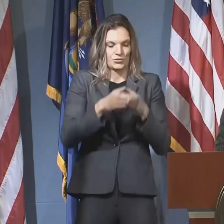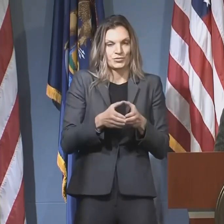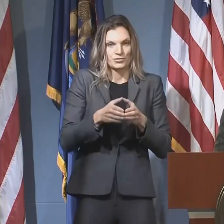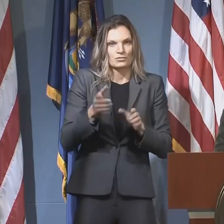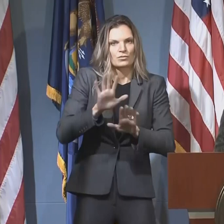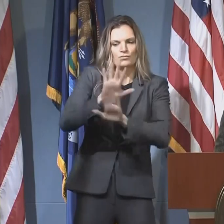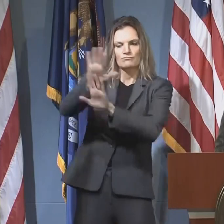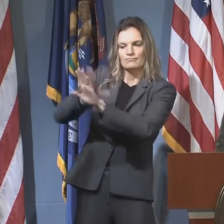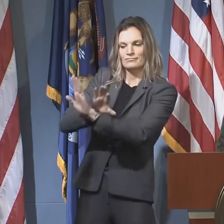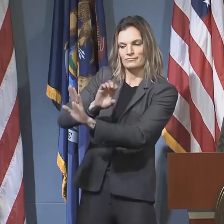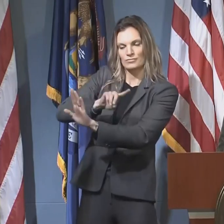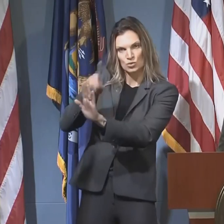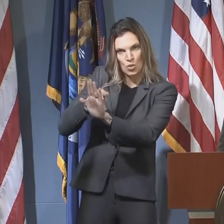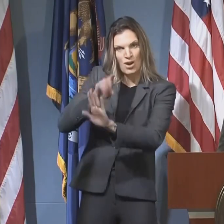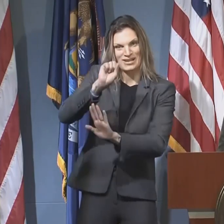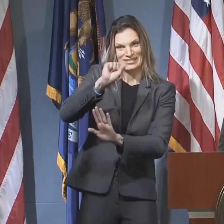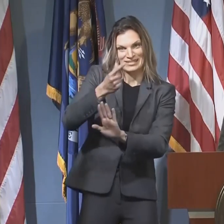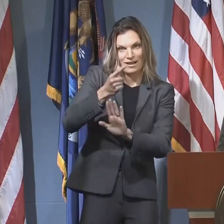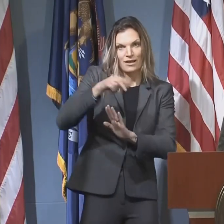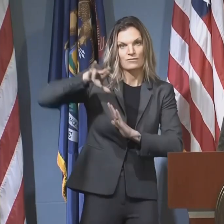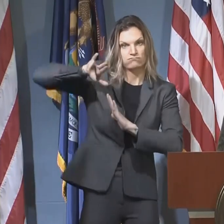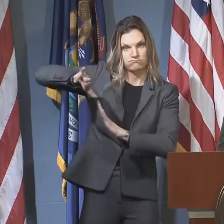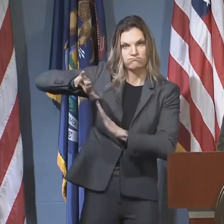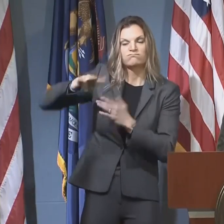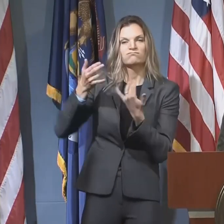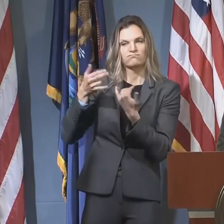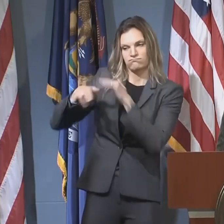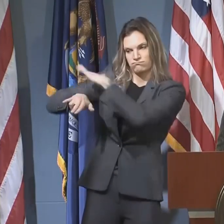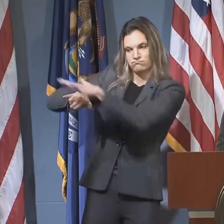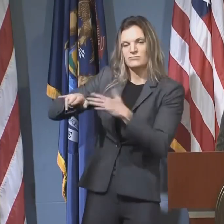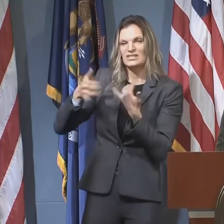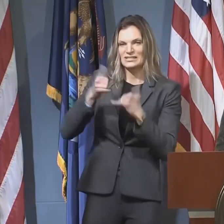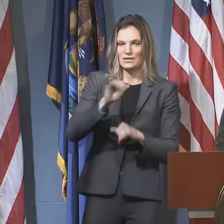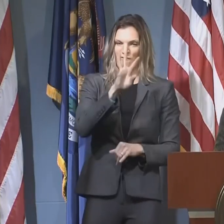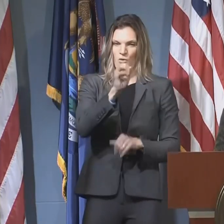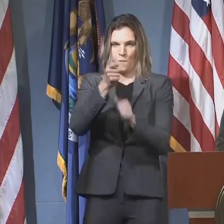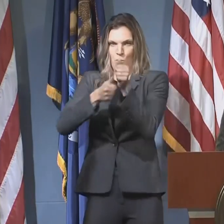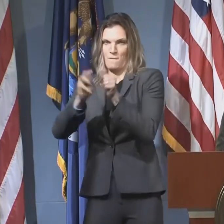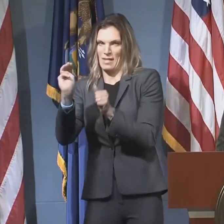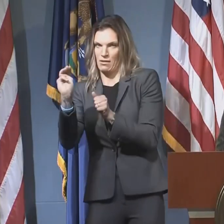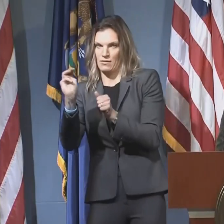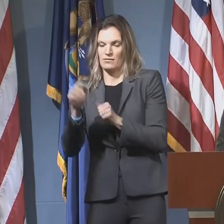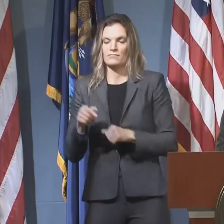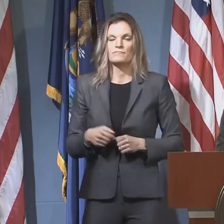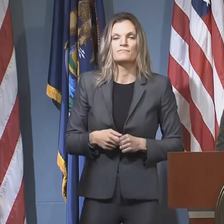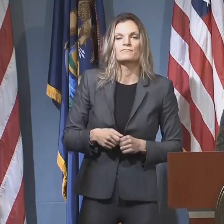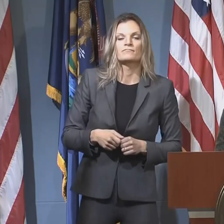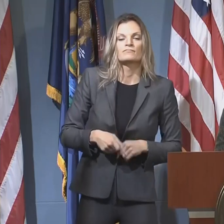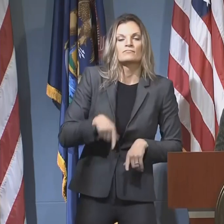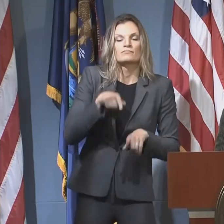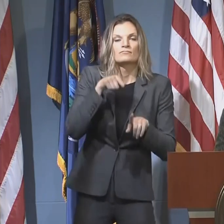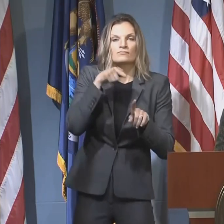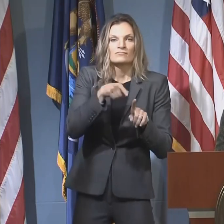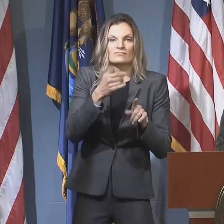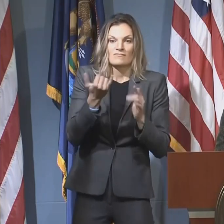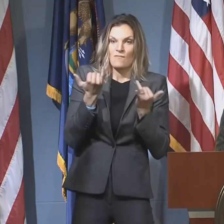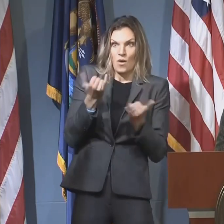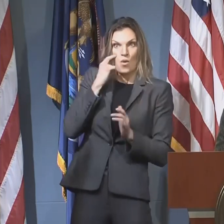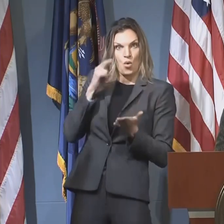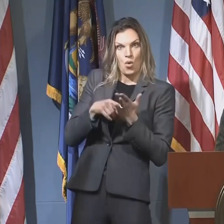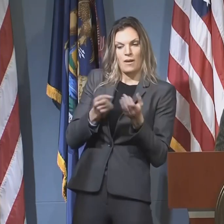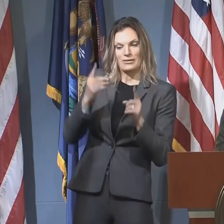Detroit, Saginaw, and Upper Peninsula regions remain over 40 cases per million people. However, trends for new cases and test